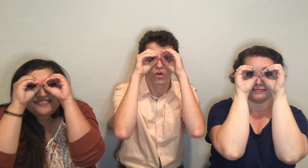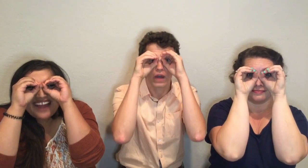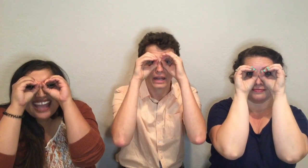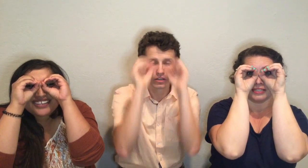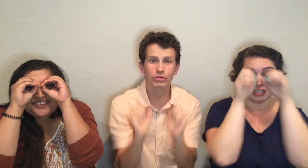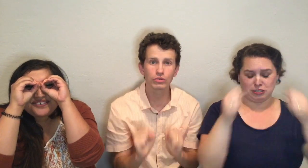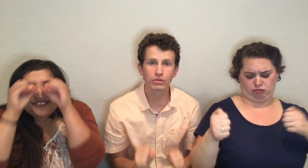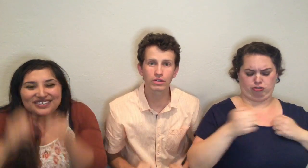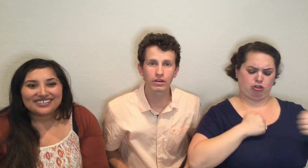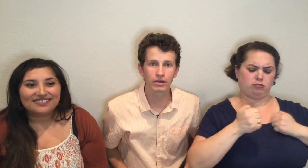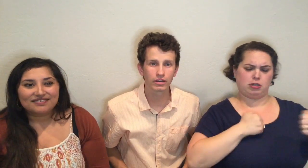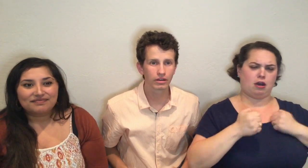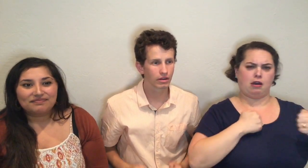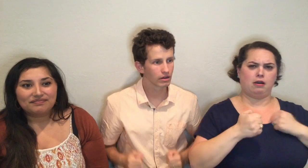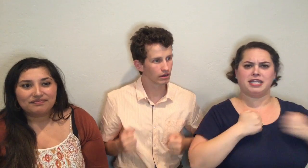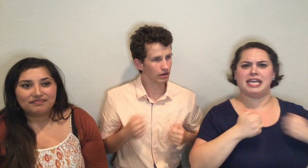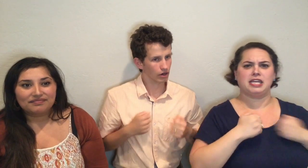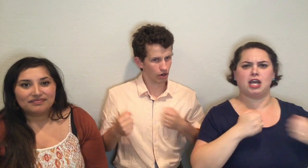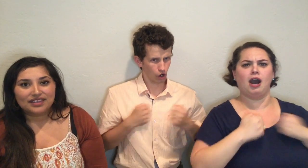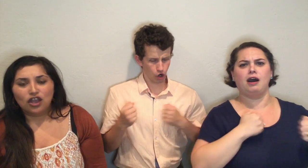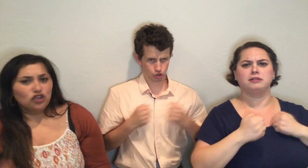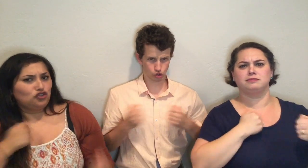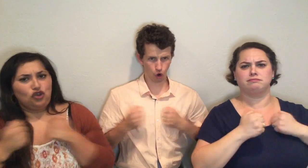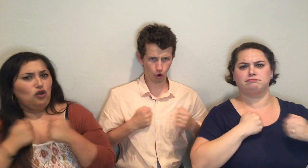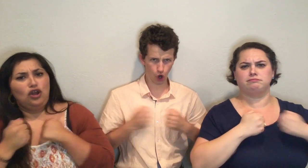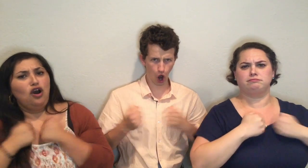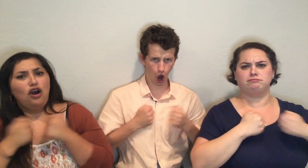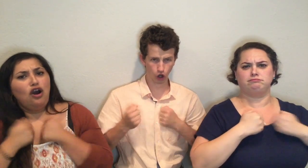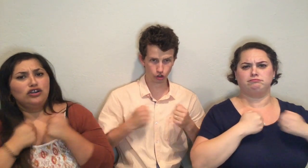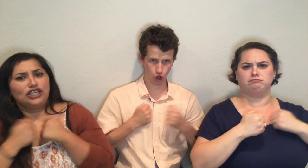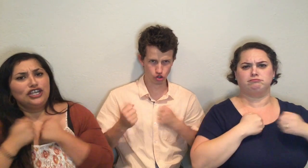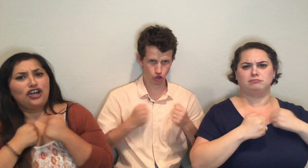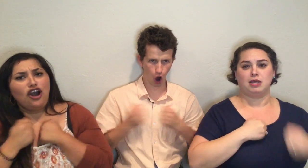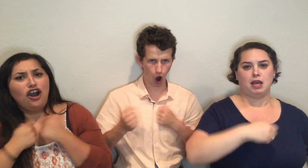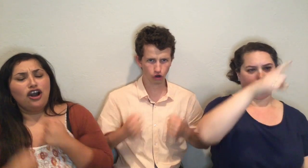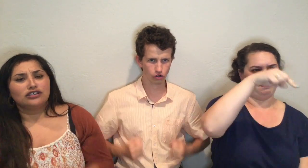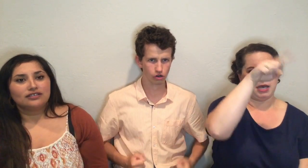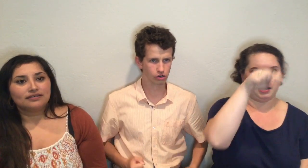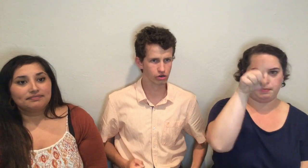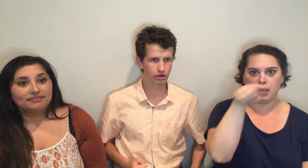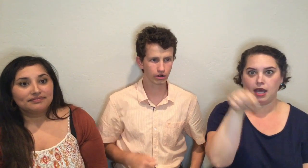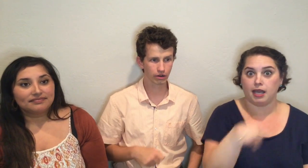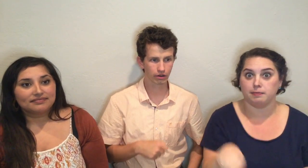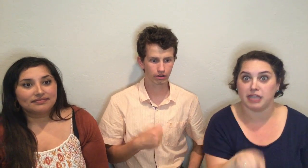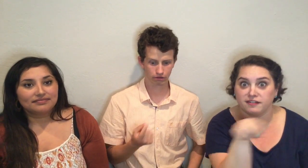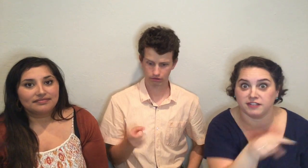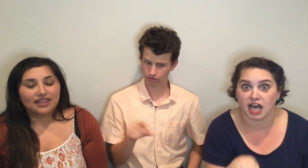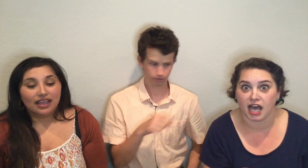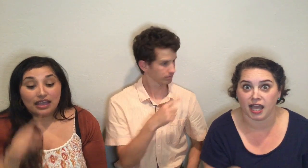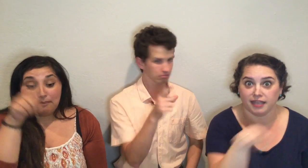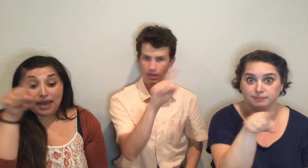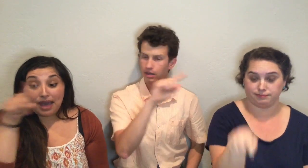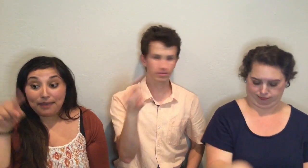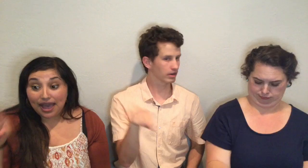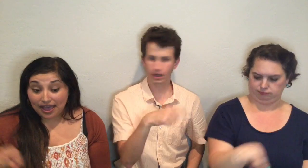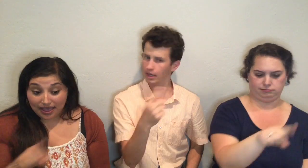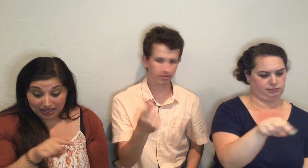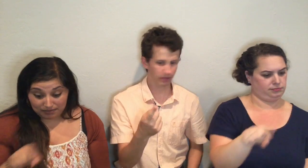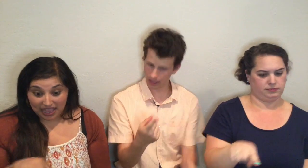raccoon, so long King Kong, so long King Kong, bye-bye black fly, bye-bye black